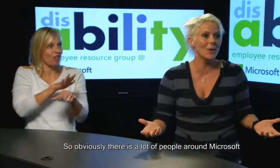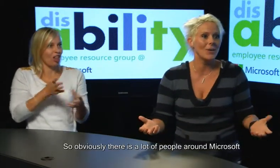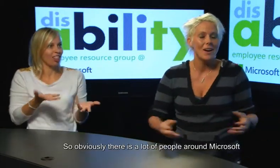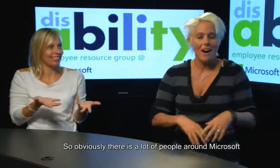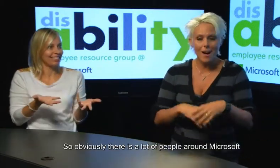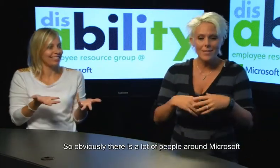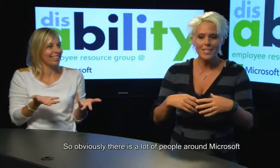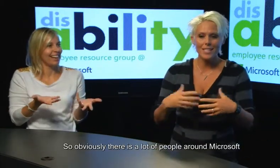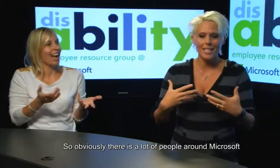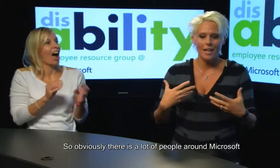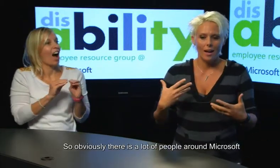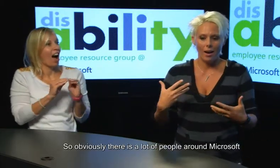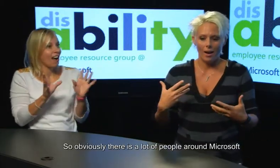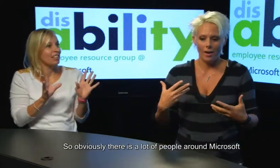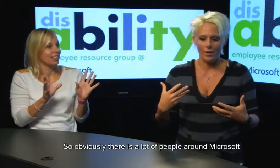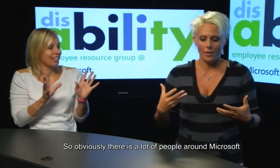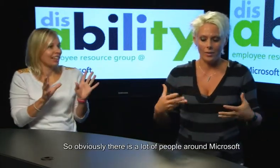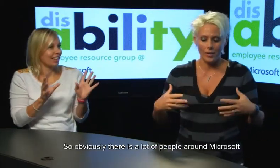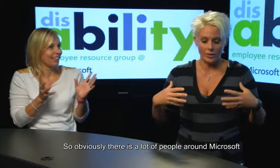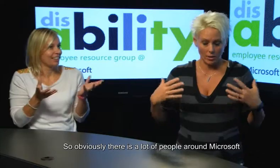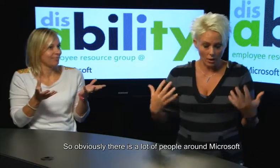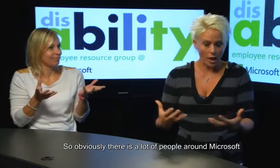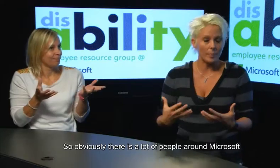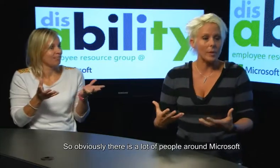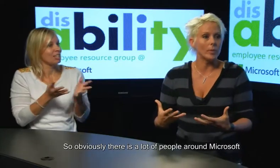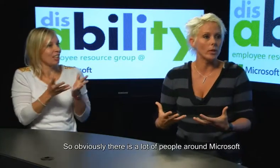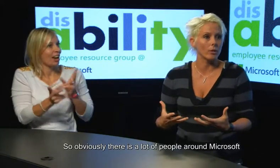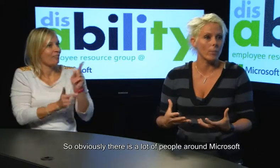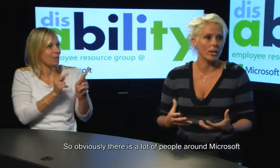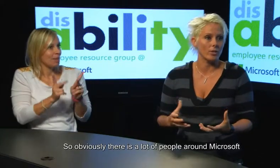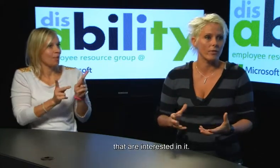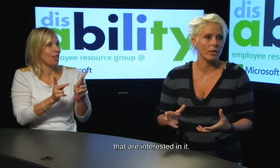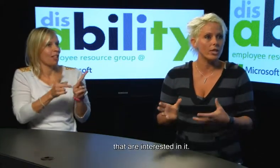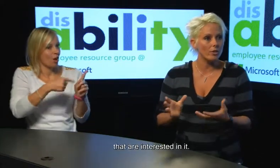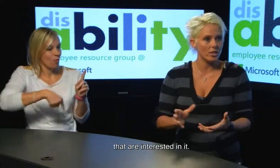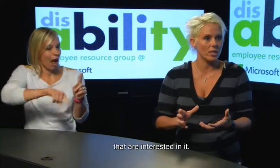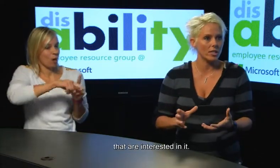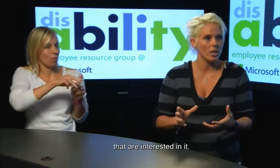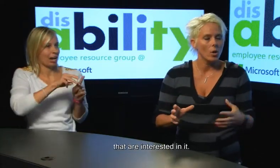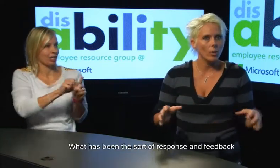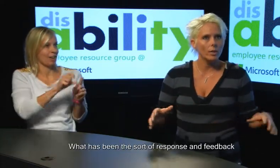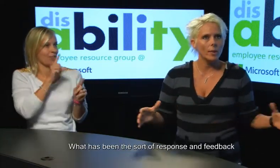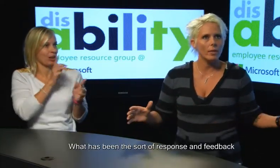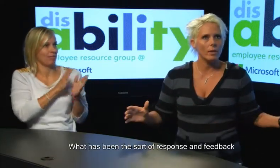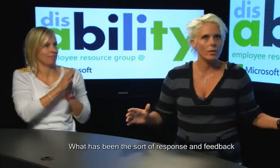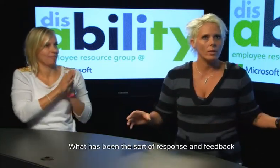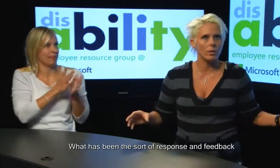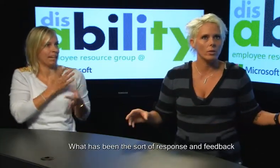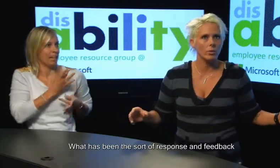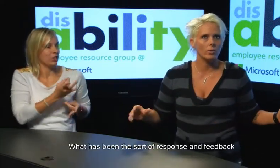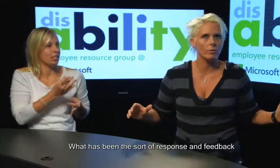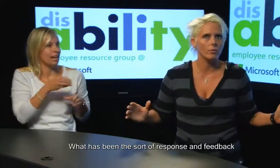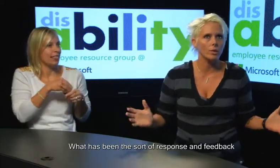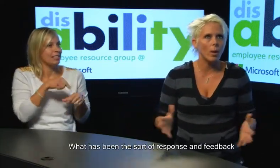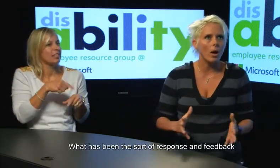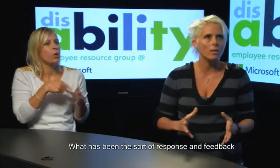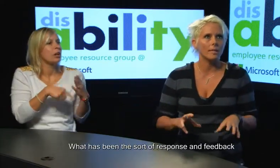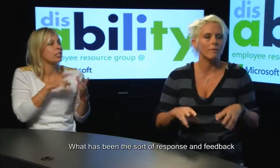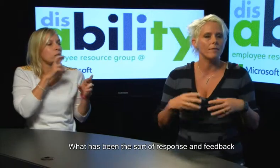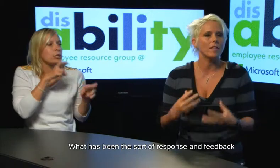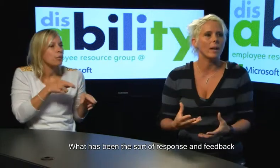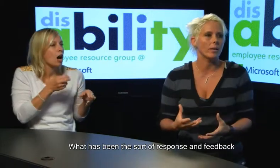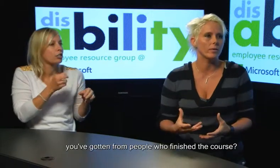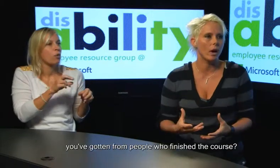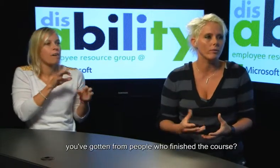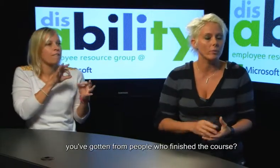so obviously this is a lot of people around Microsoft that are interested in this what has been the sort of response